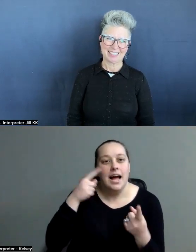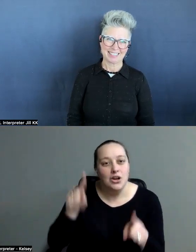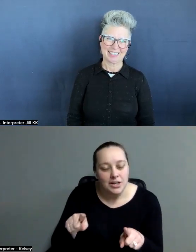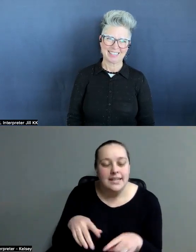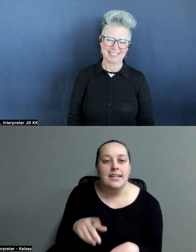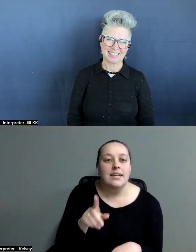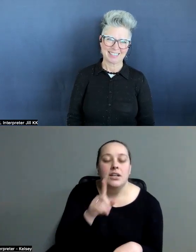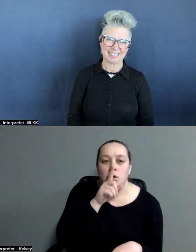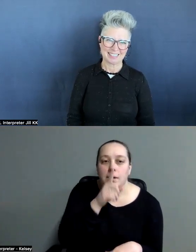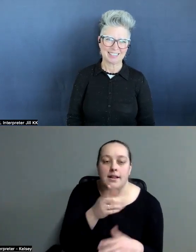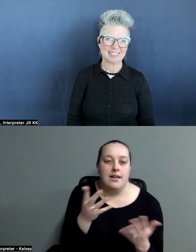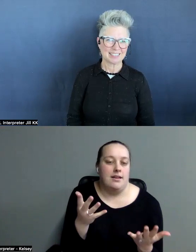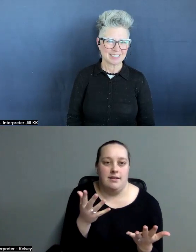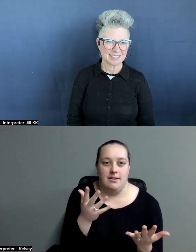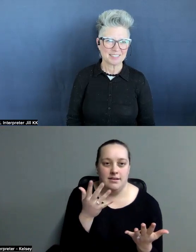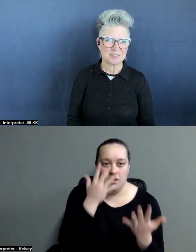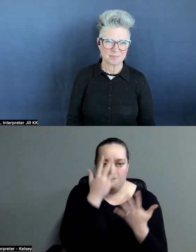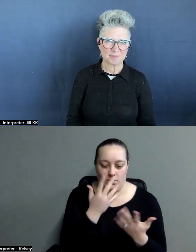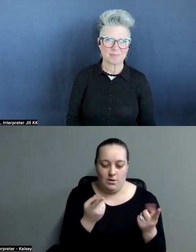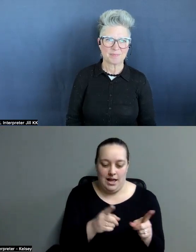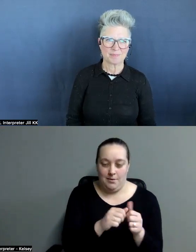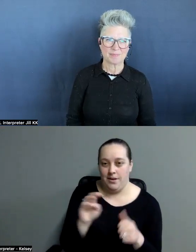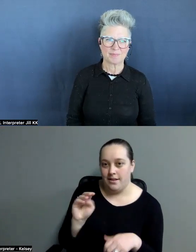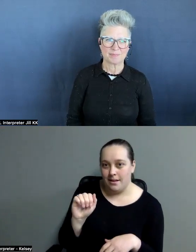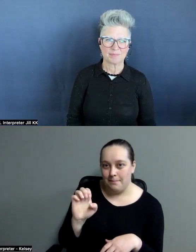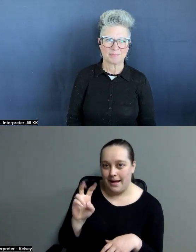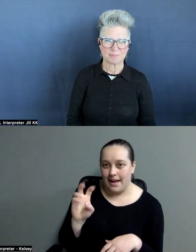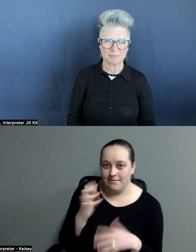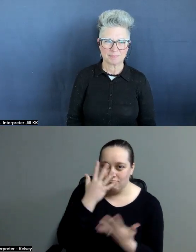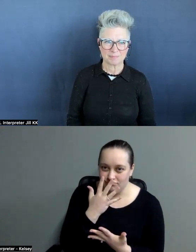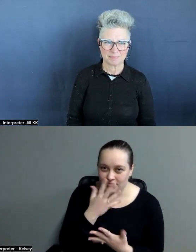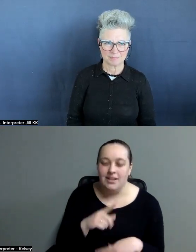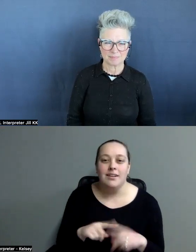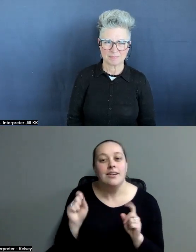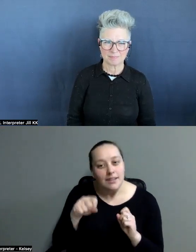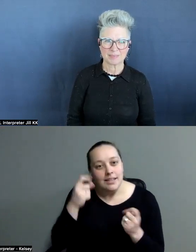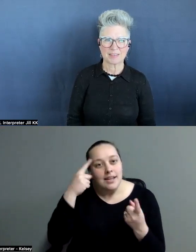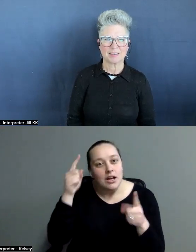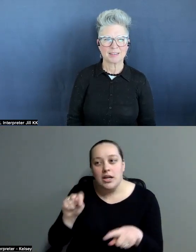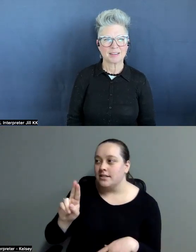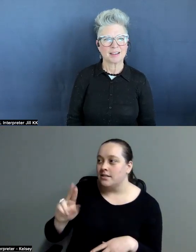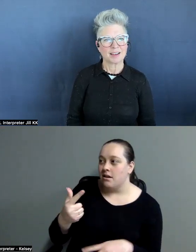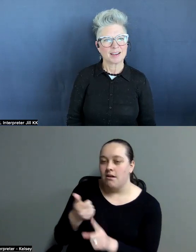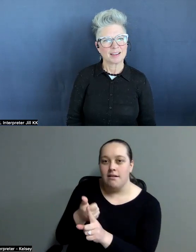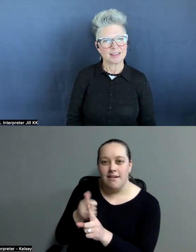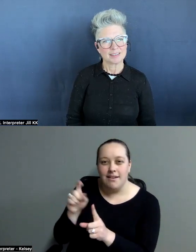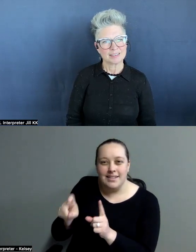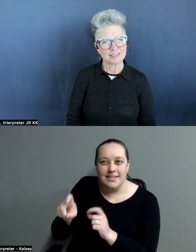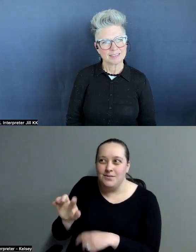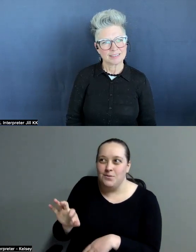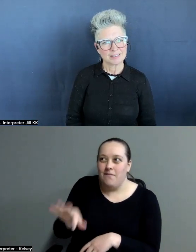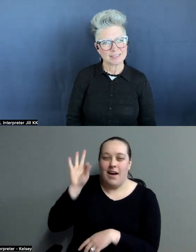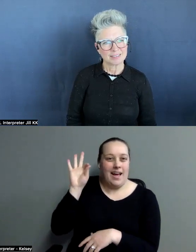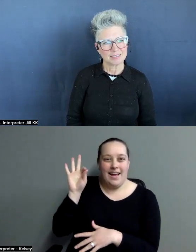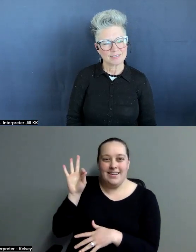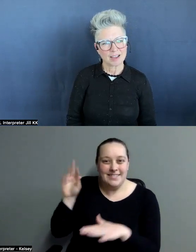so unfortunate what happened with Maeve. But I agree that Tug needs to find adventure.